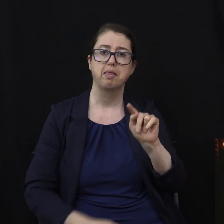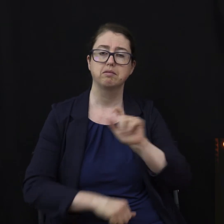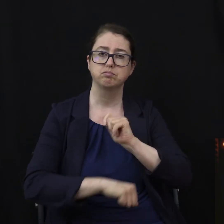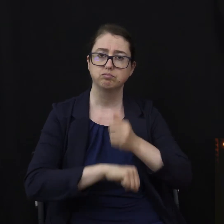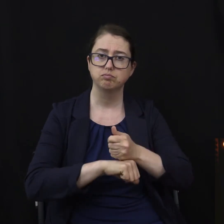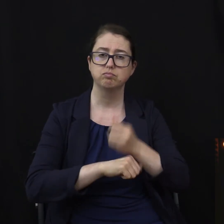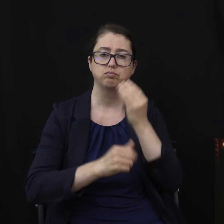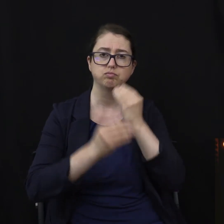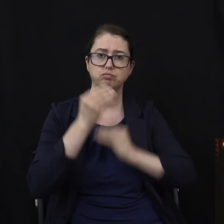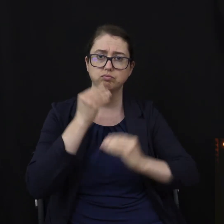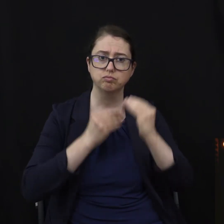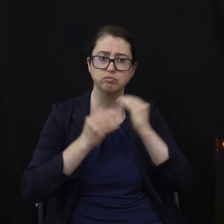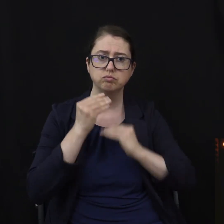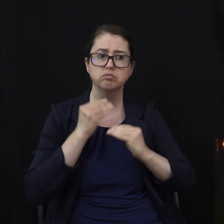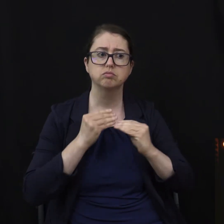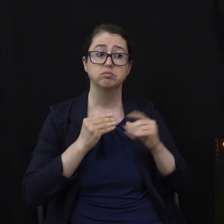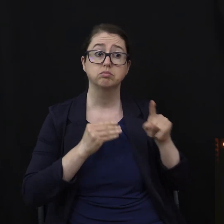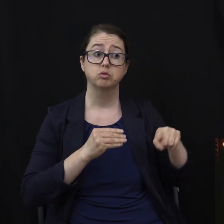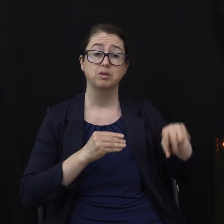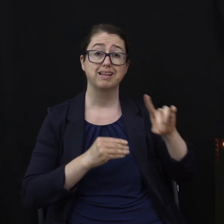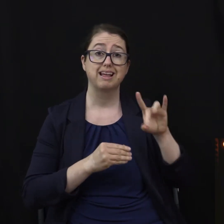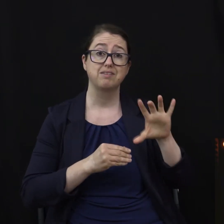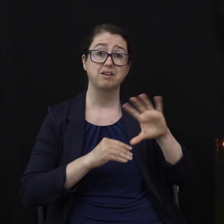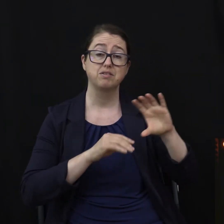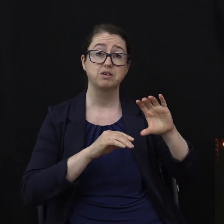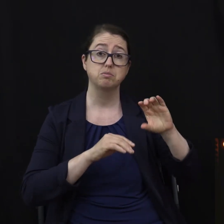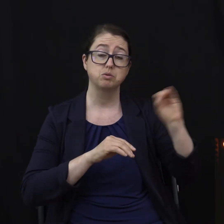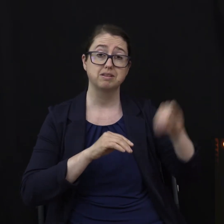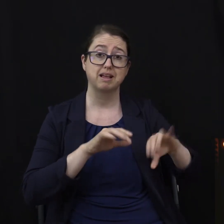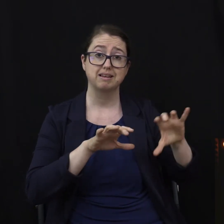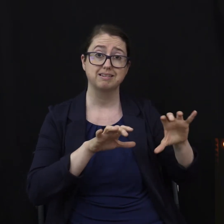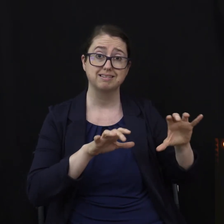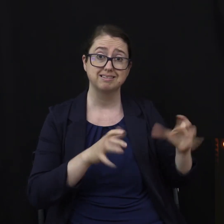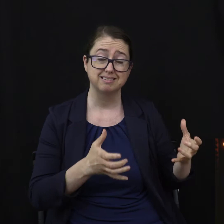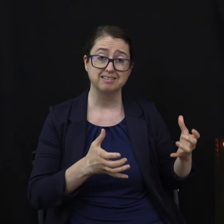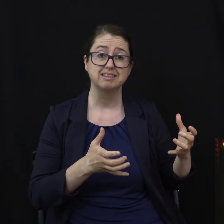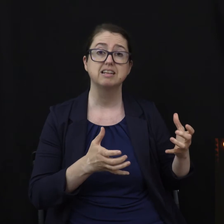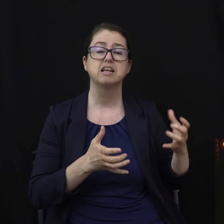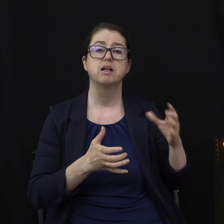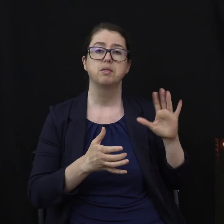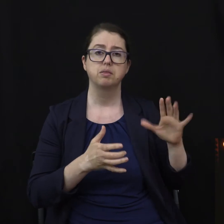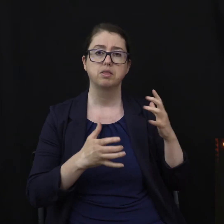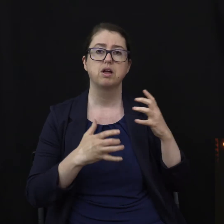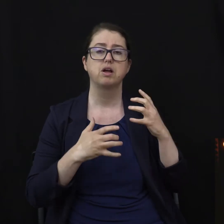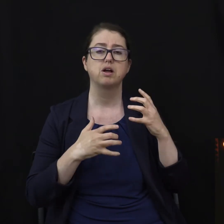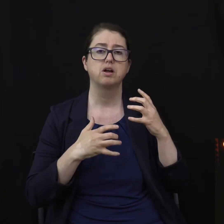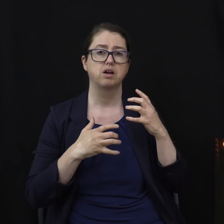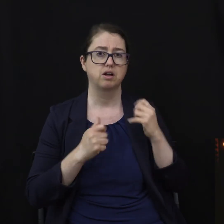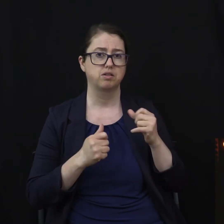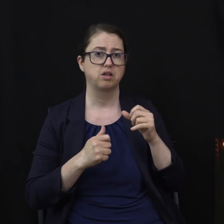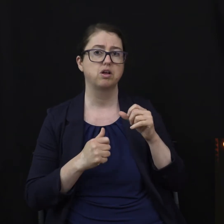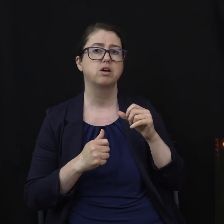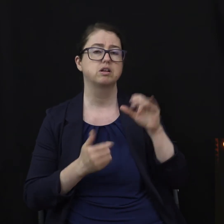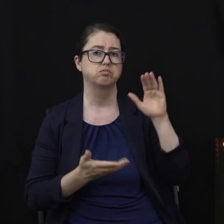that chose the plant-based diet dropped during the seven years of the program from 50% all the way down to 2%.